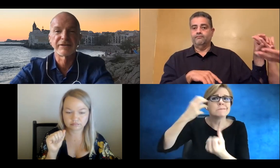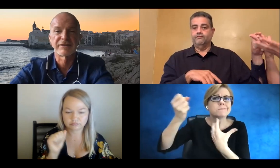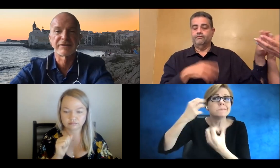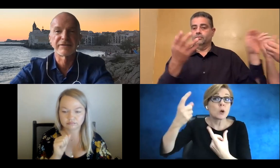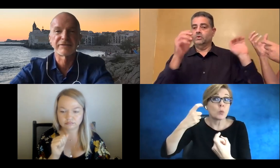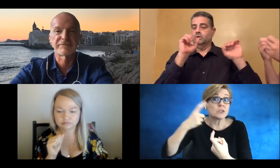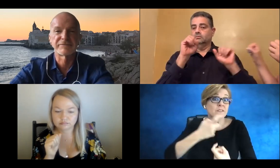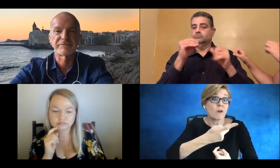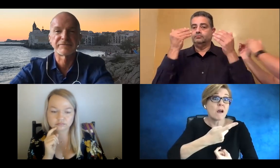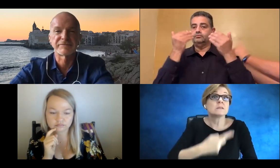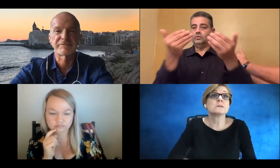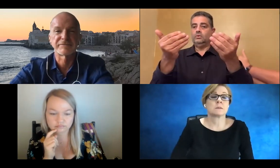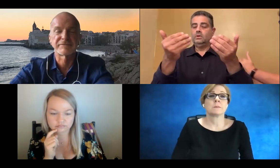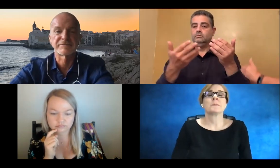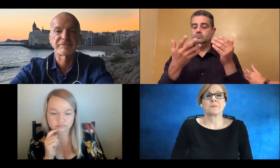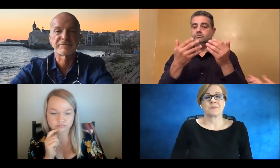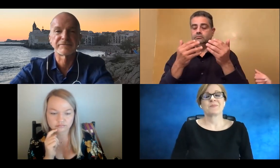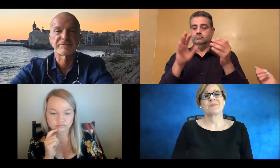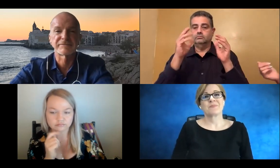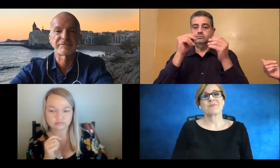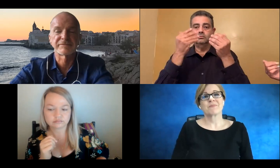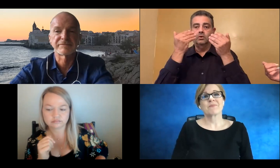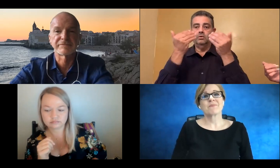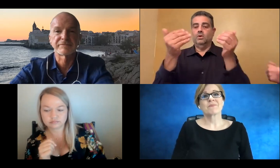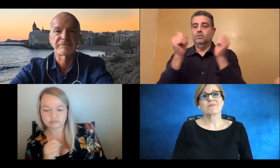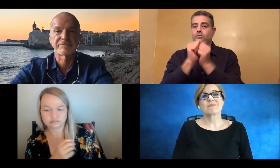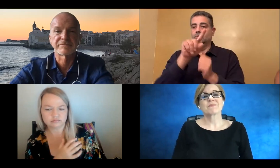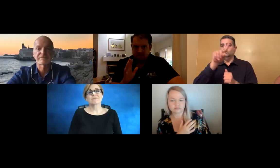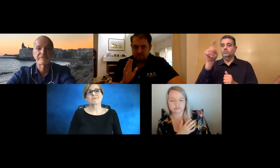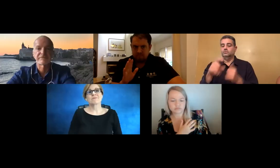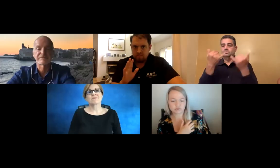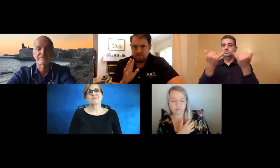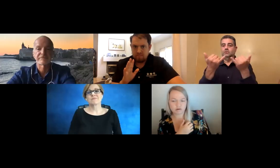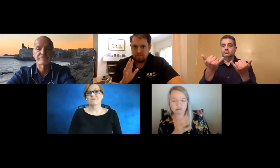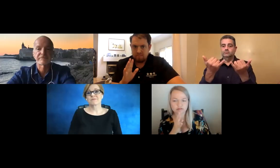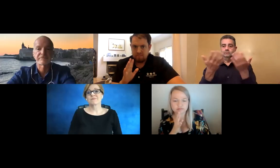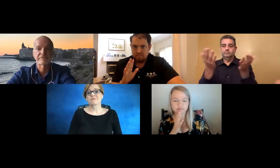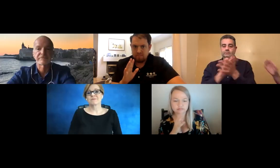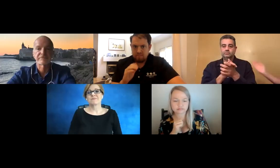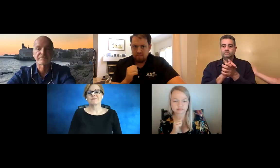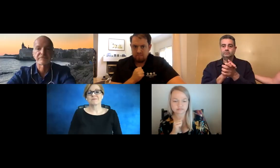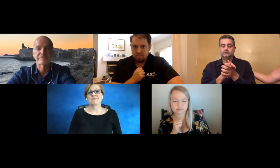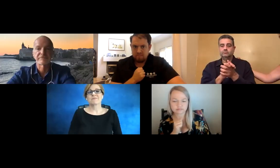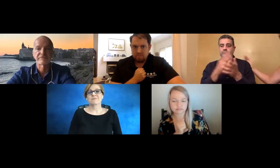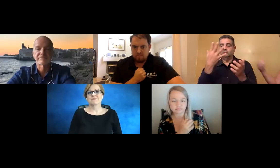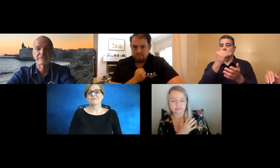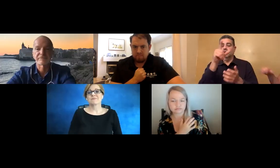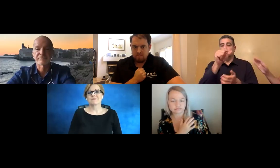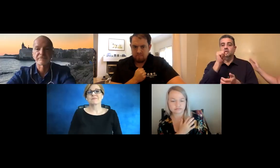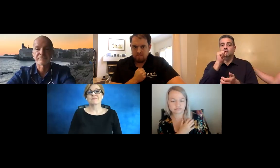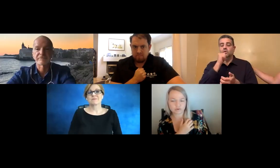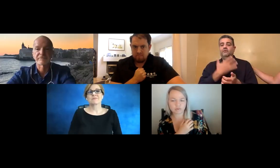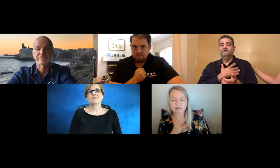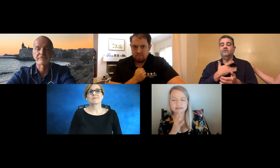Okay. So yeah, let's turn to our Q&A period now.